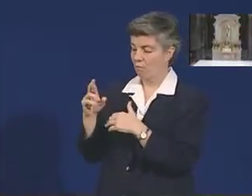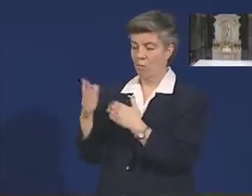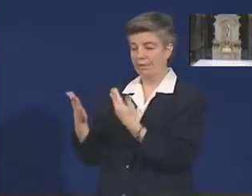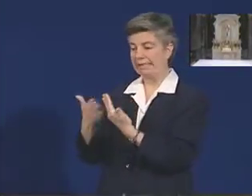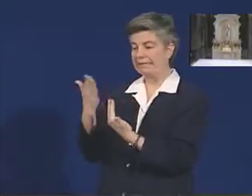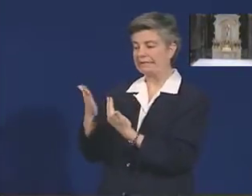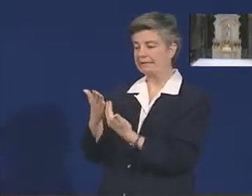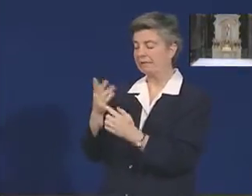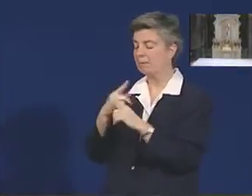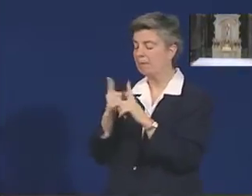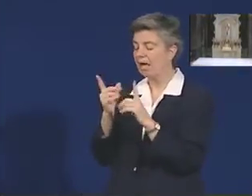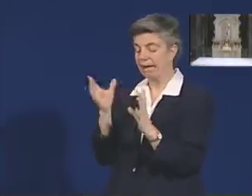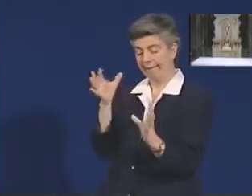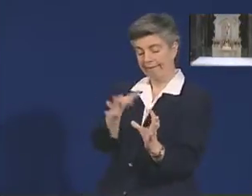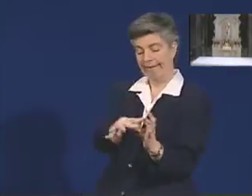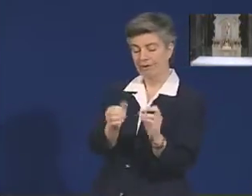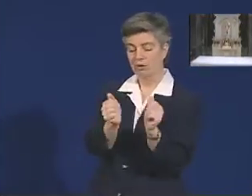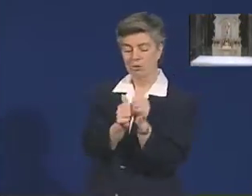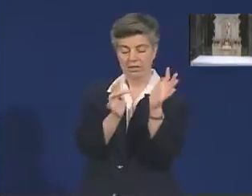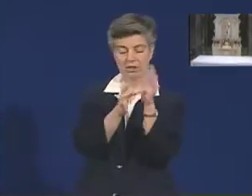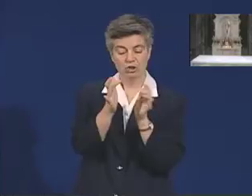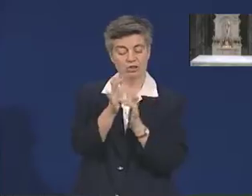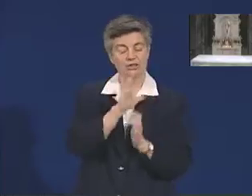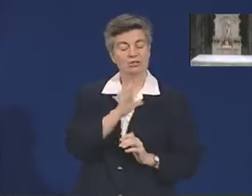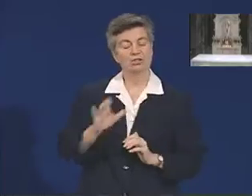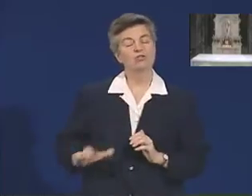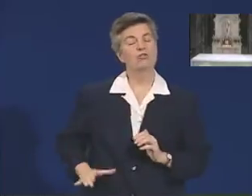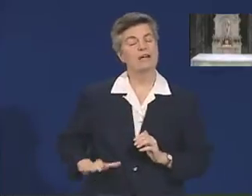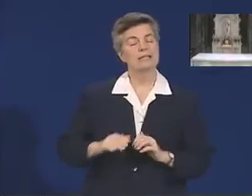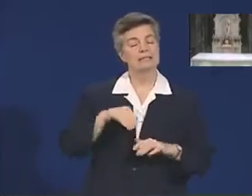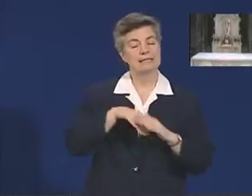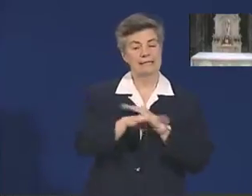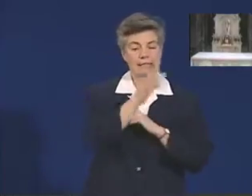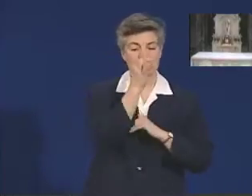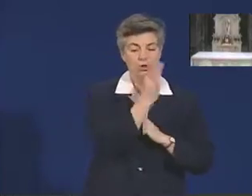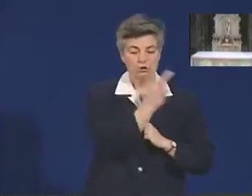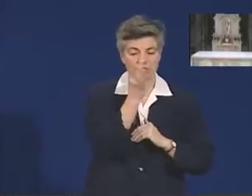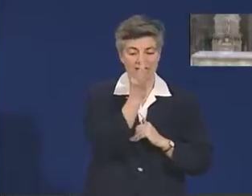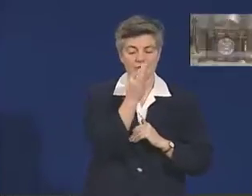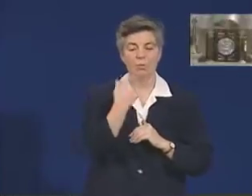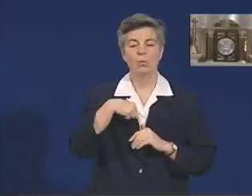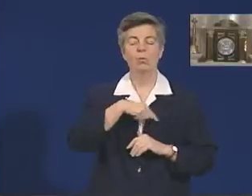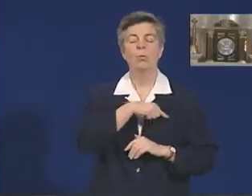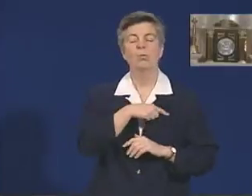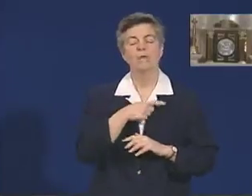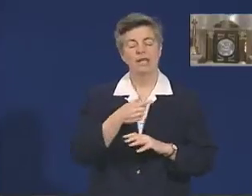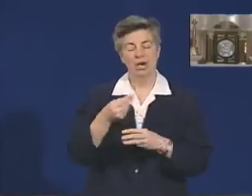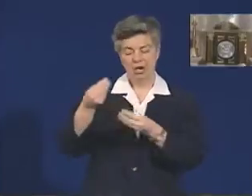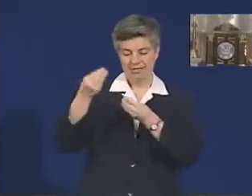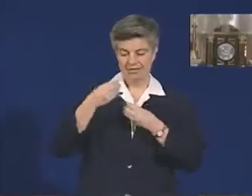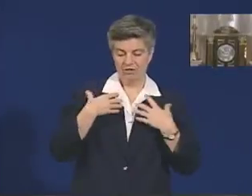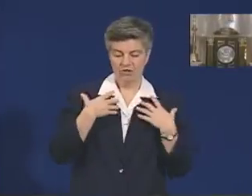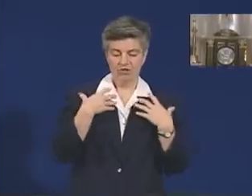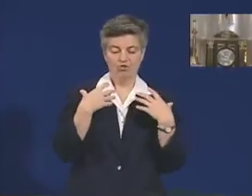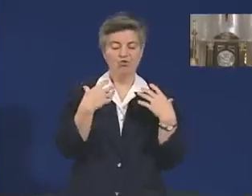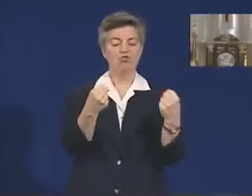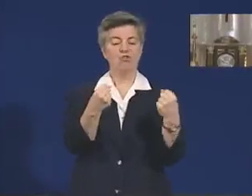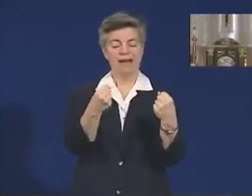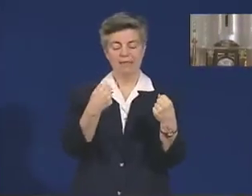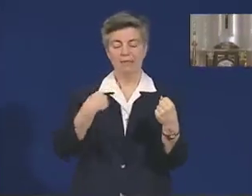in the Eucharist on Holy Thursday fortifies us as we approach the Good Friday commemoration of Jesus' death on